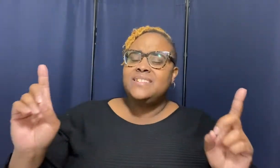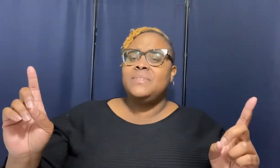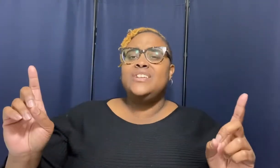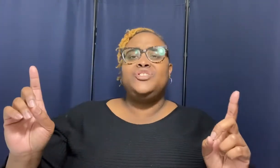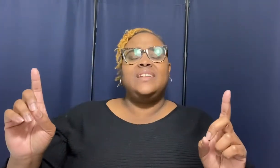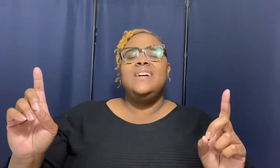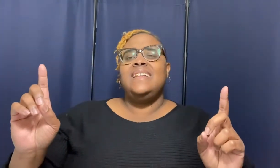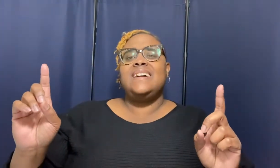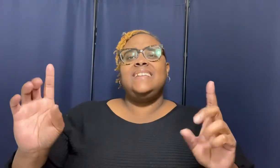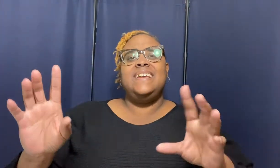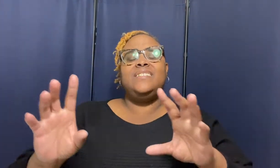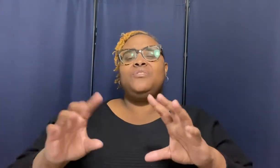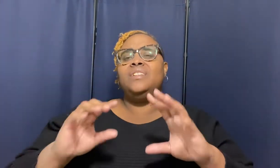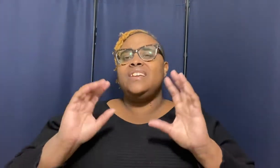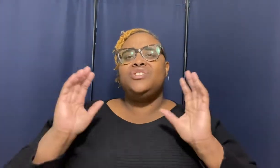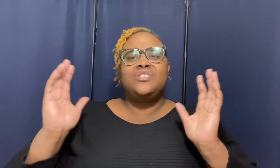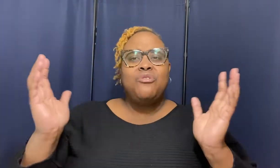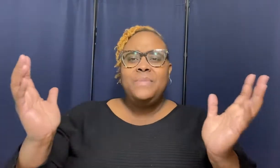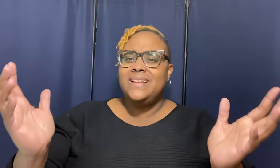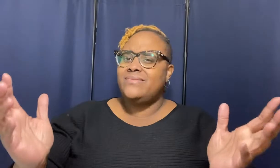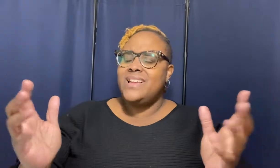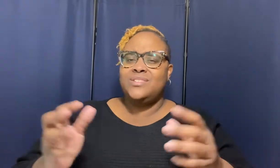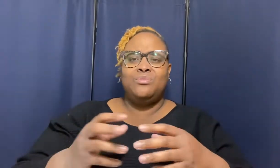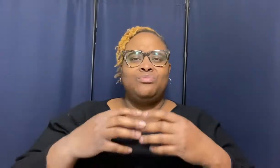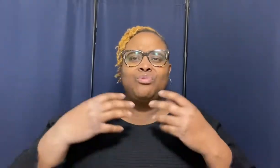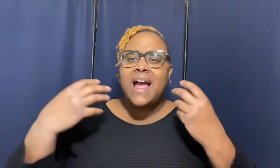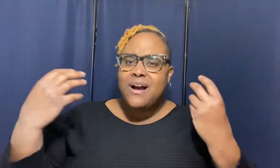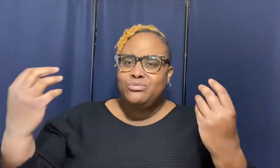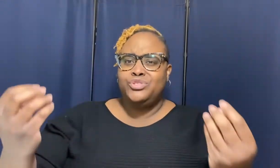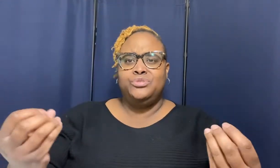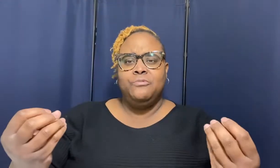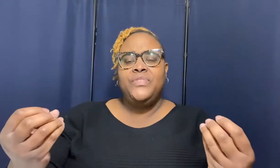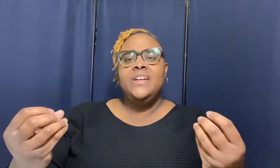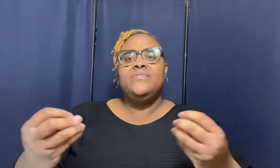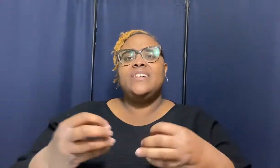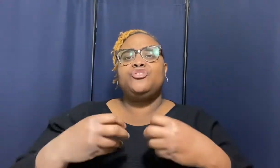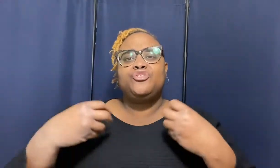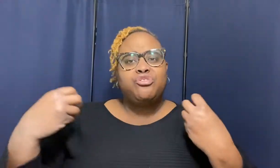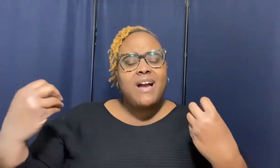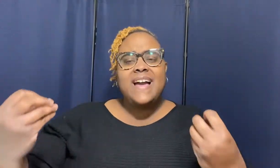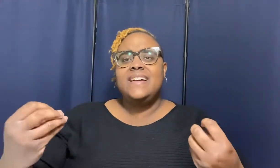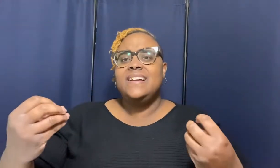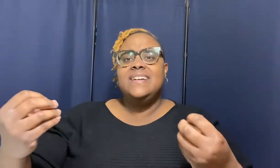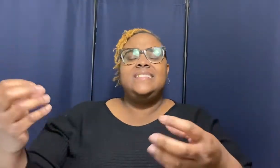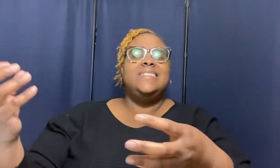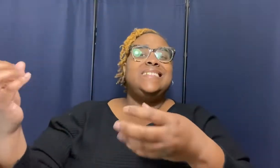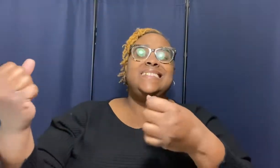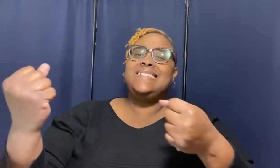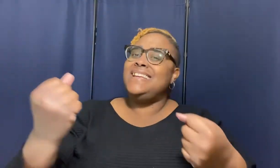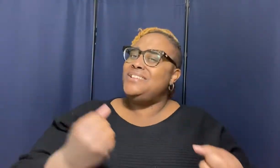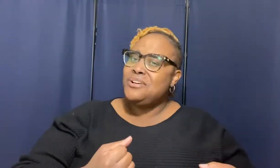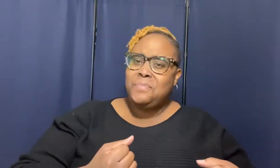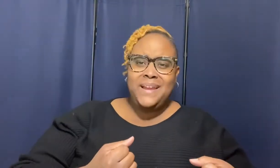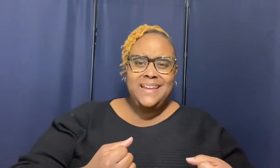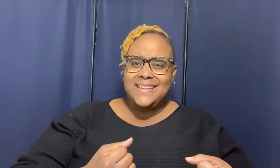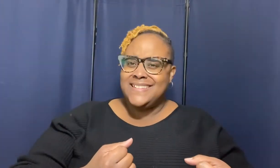something it's like i said it early it's so many things around you that's trying to steal your peace